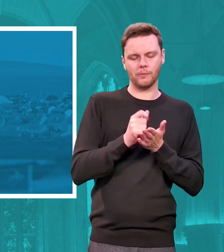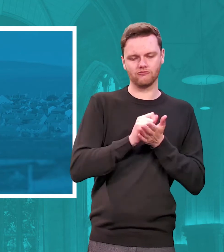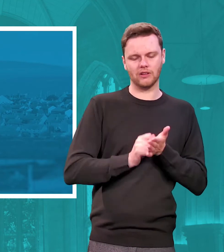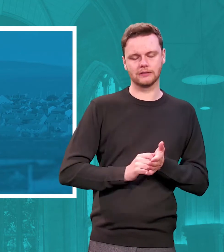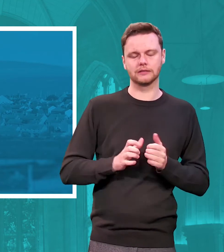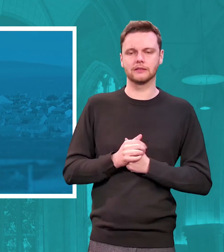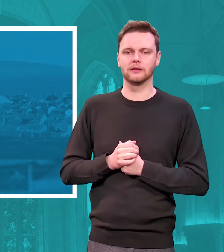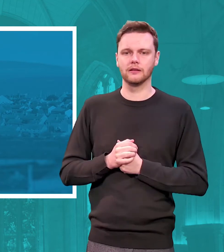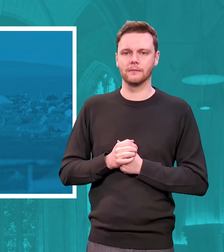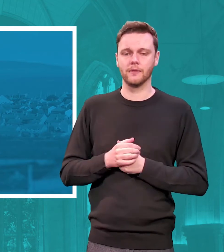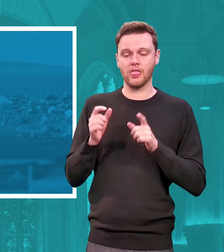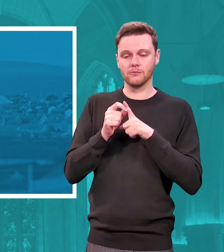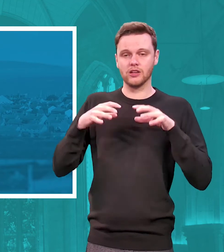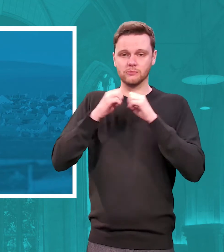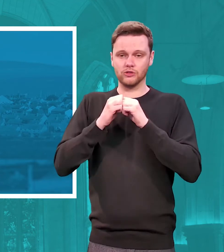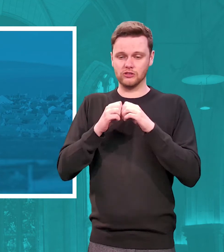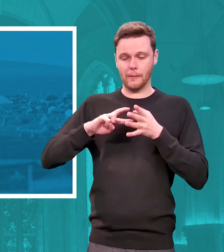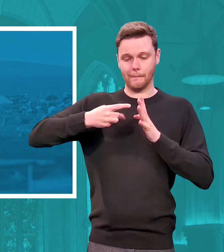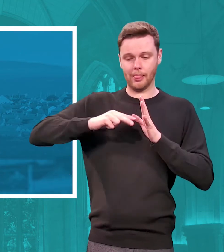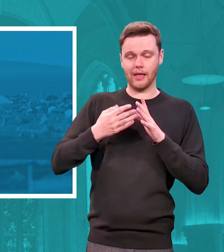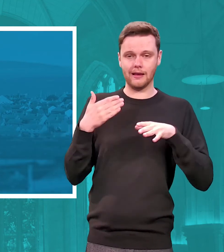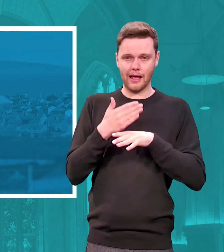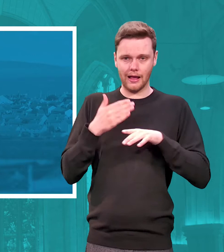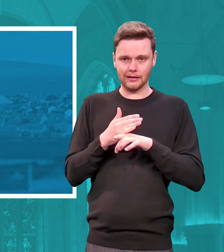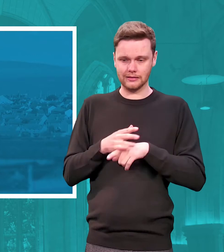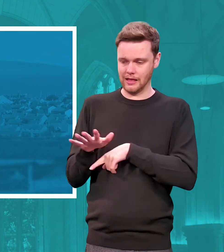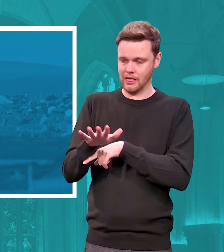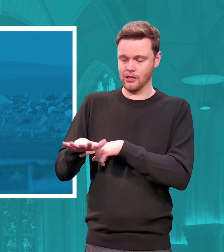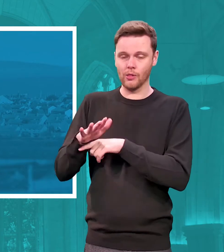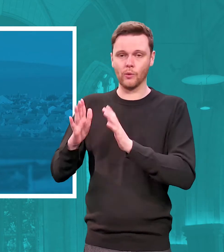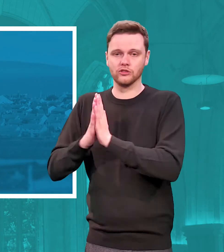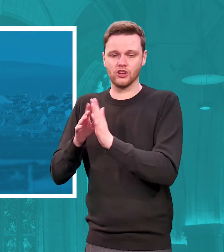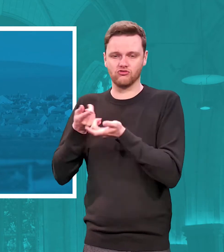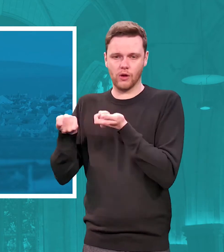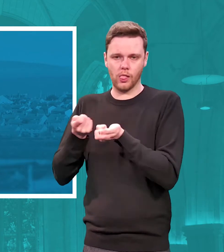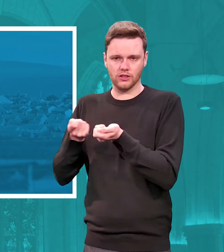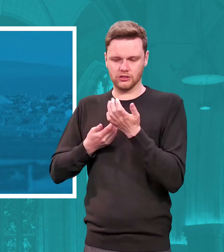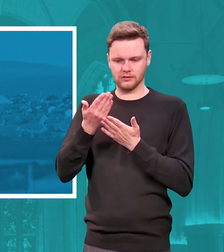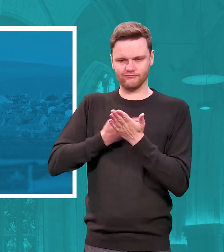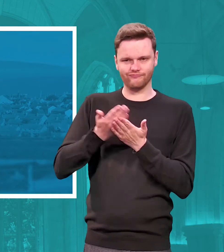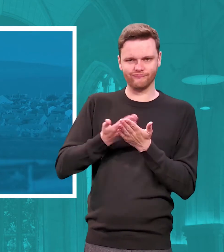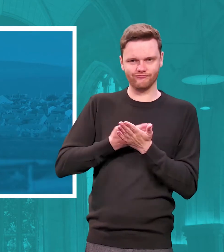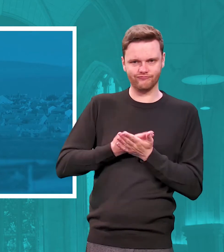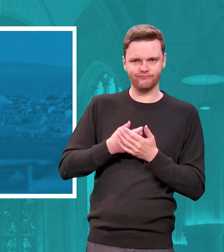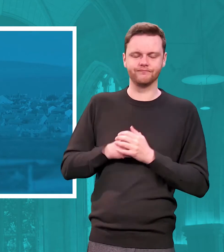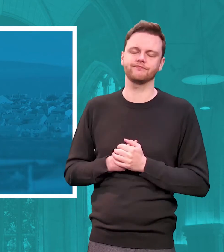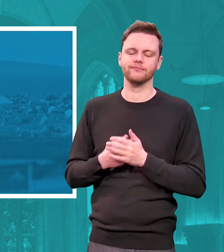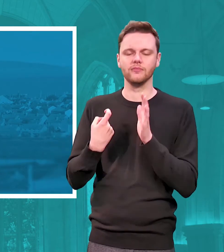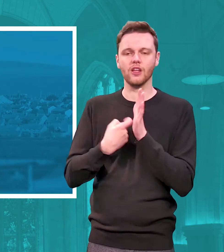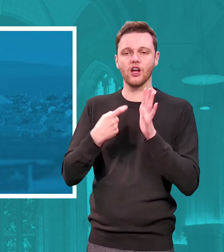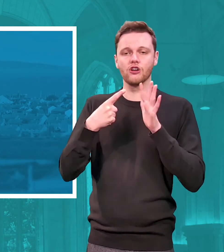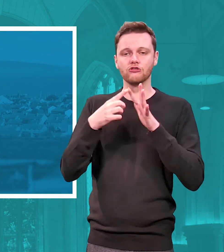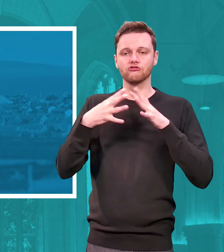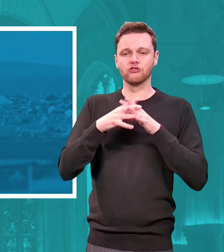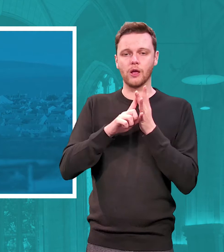presbytery mission plan act and the local mission church regulations rewilding is a